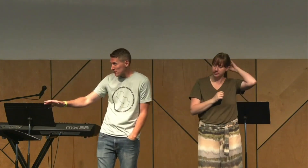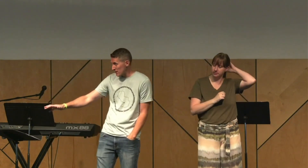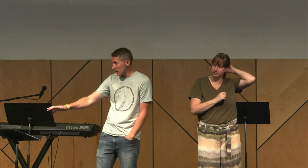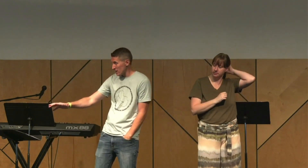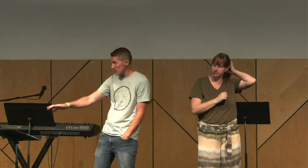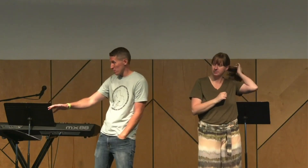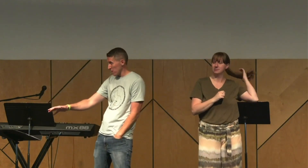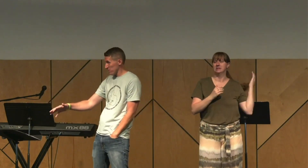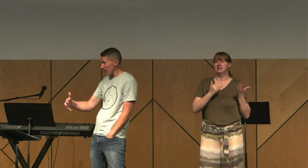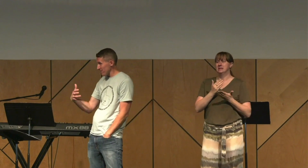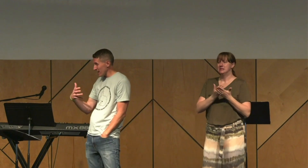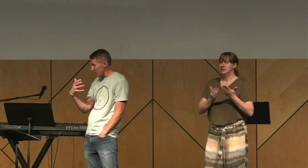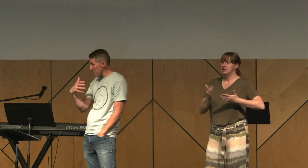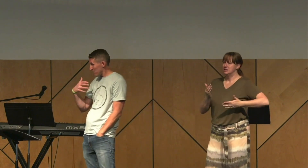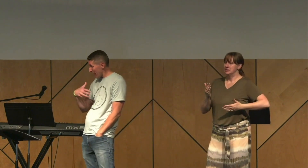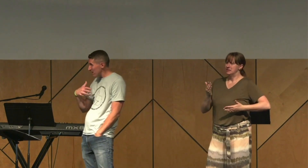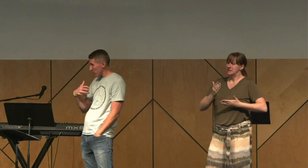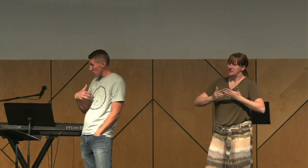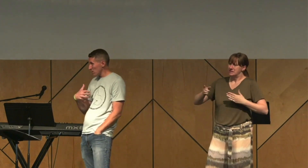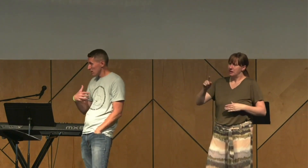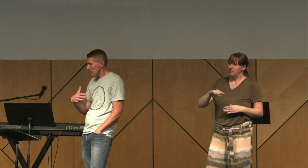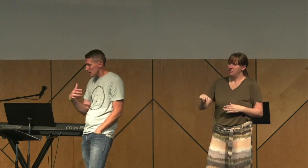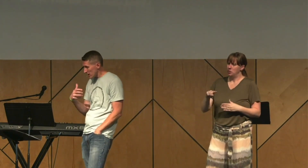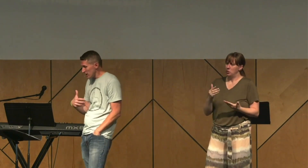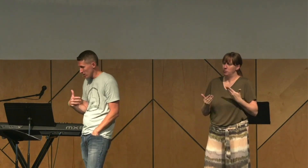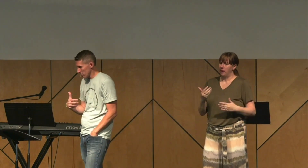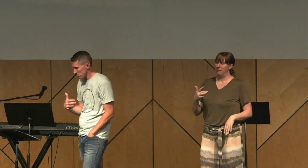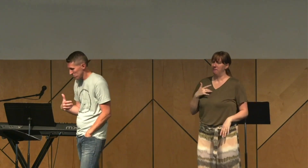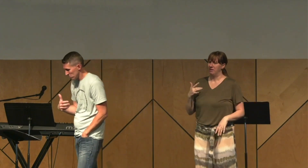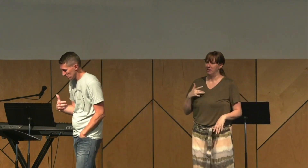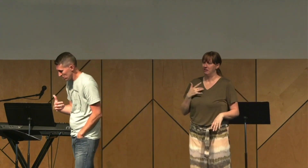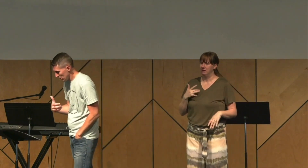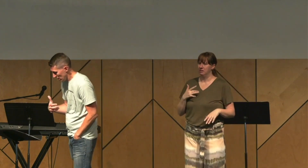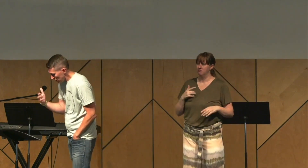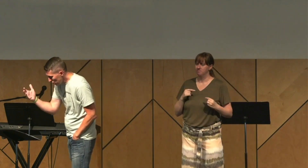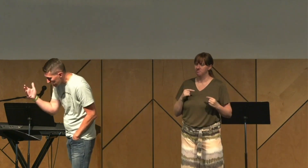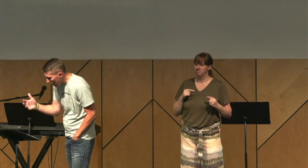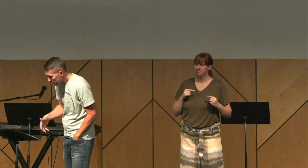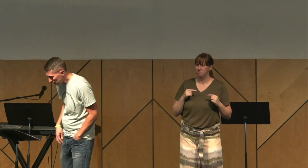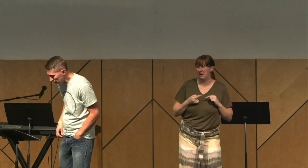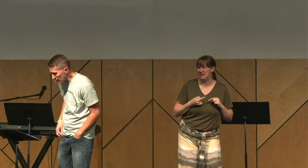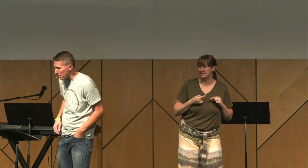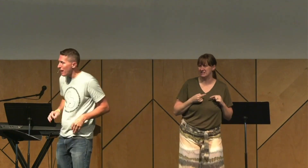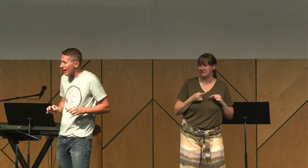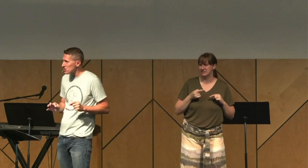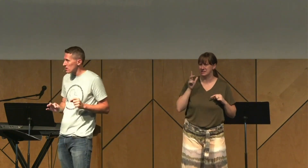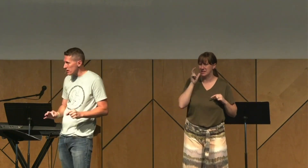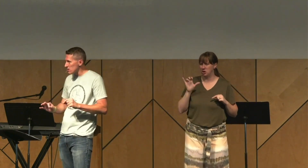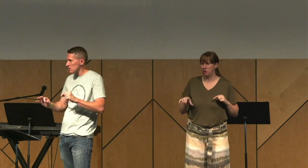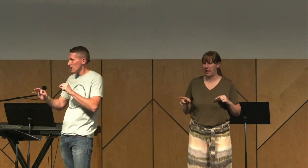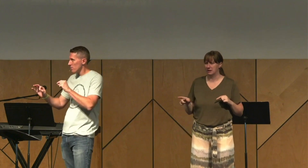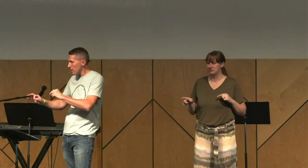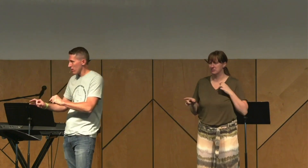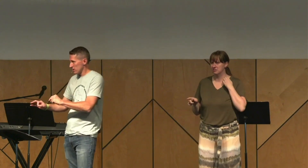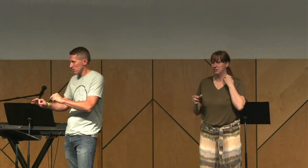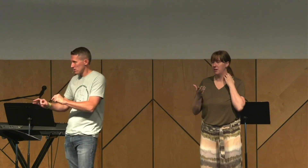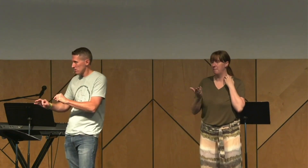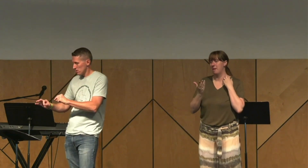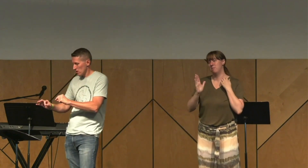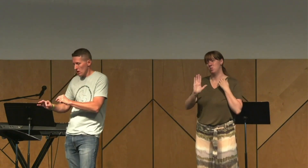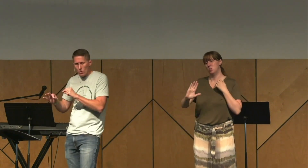verses like this in Proverbs 5, they can be painful to hear. You might be in a passionless